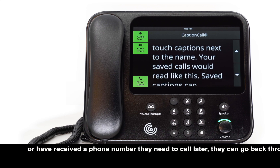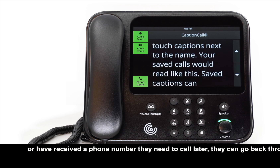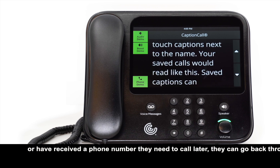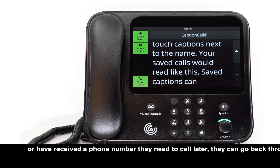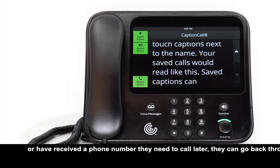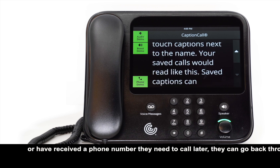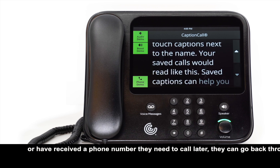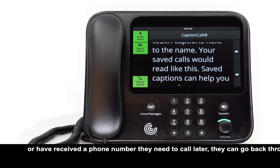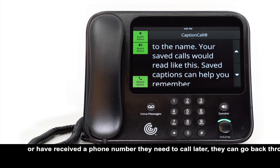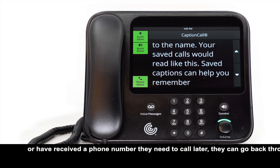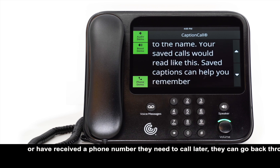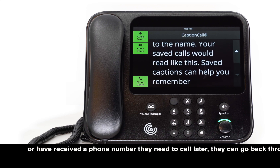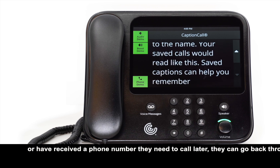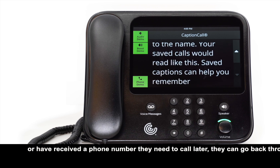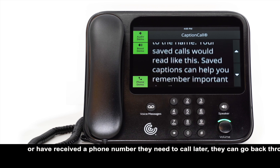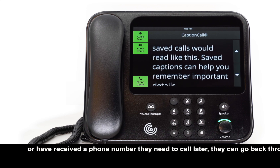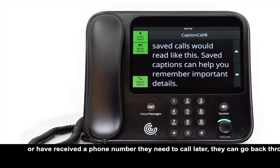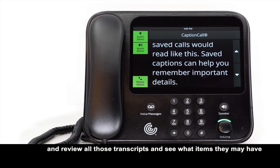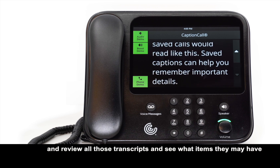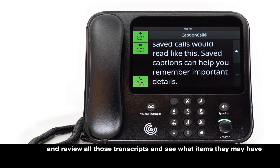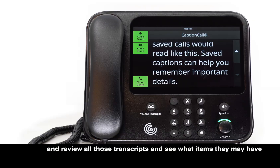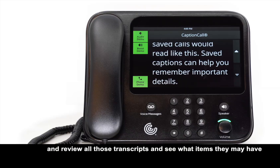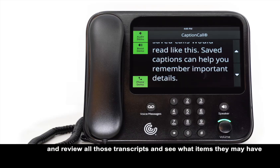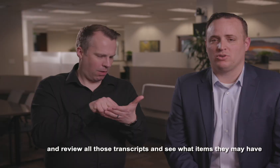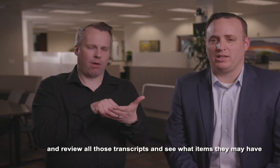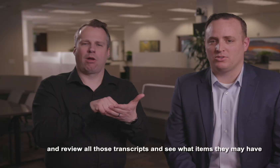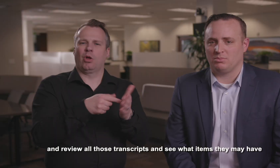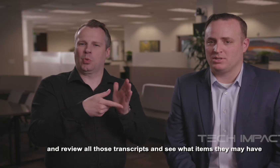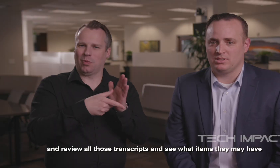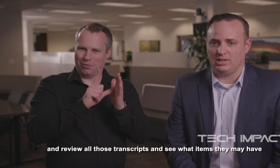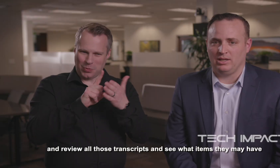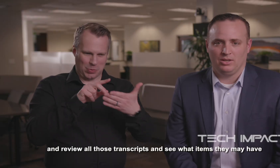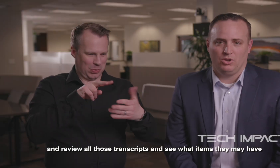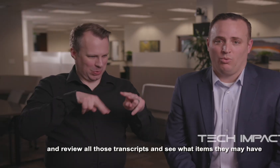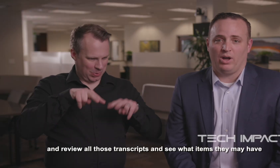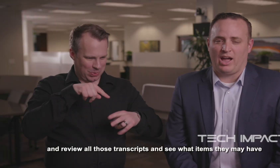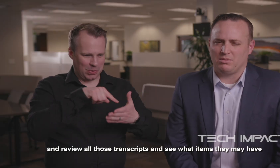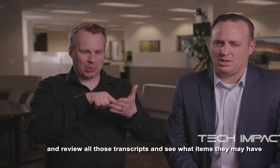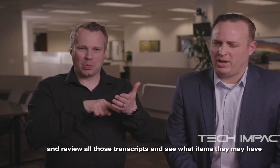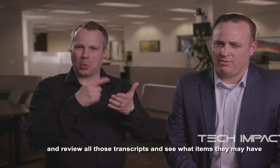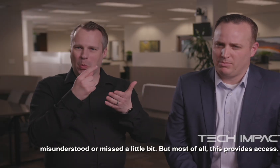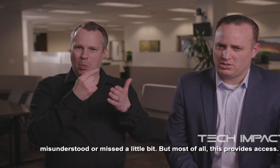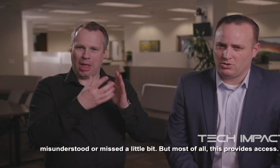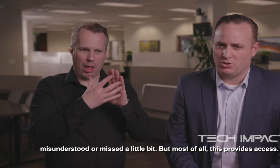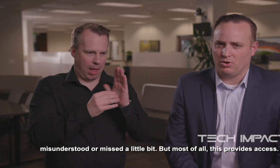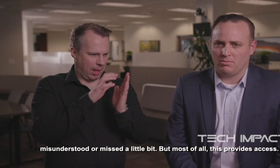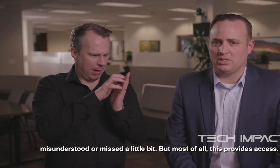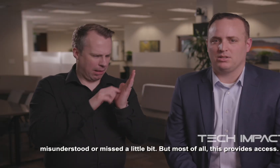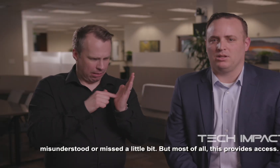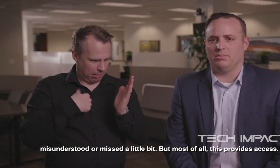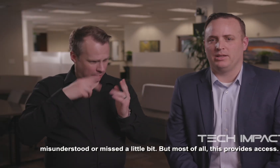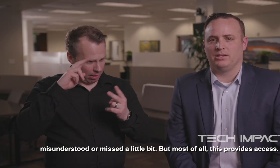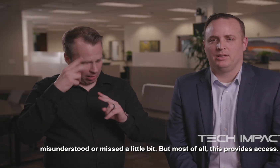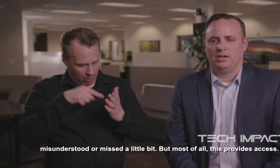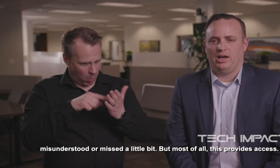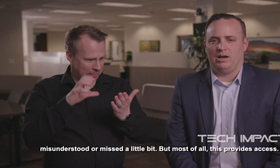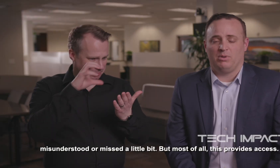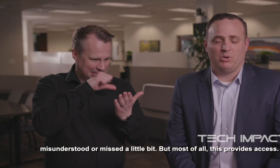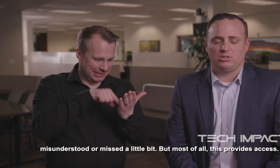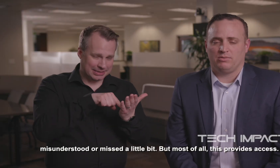number they need to call later. They can go back through and review all those transcripts and see what items they may have misunderstood or missed a little bit. But most of